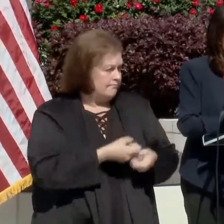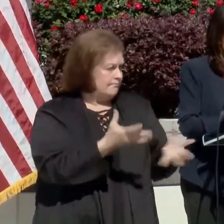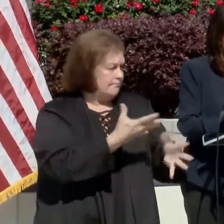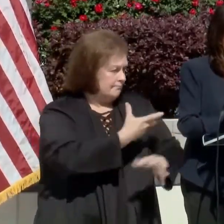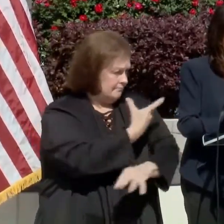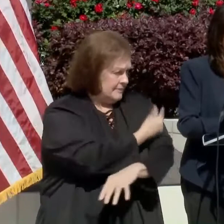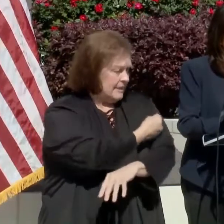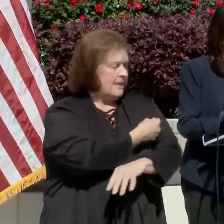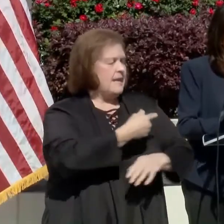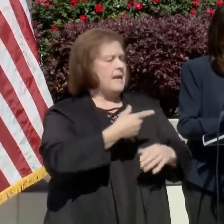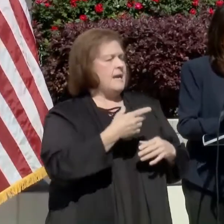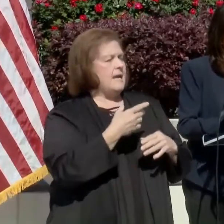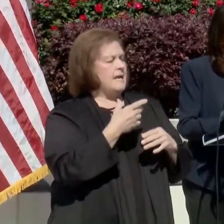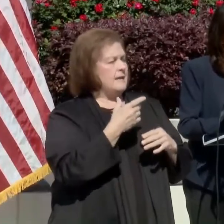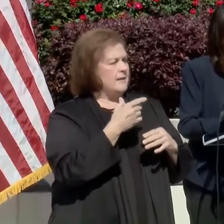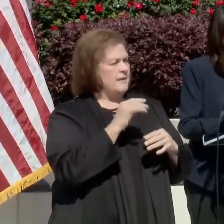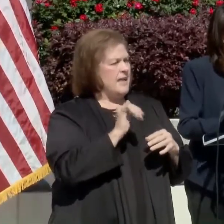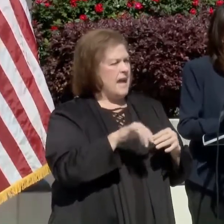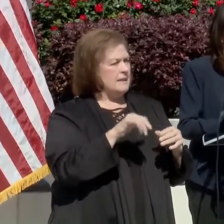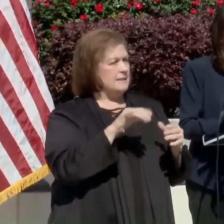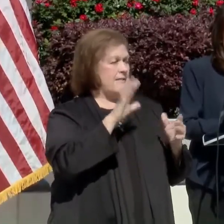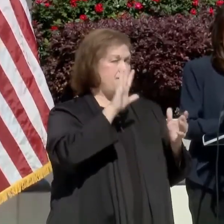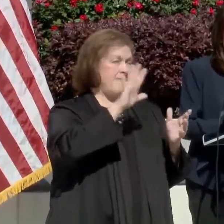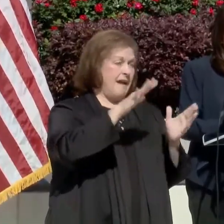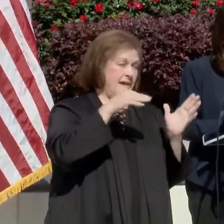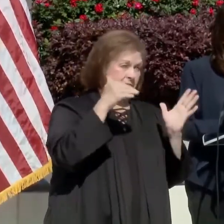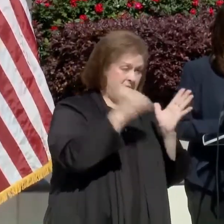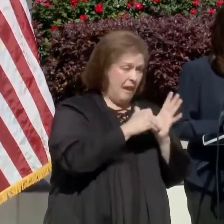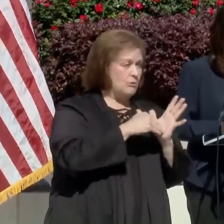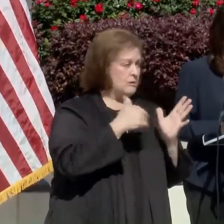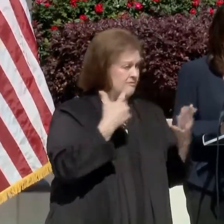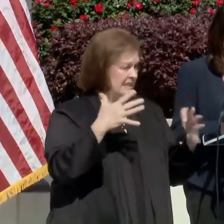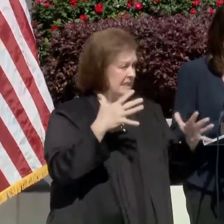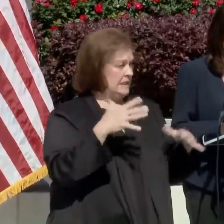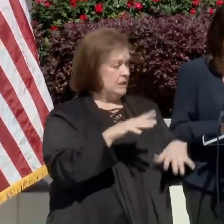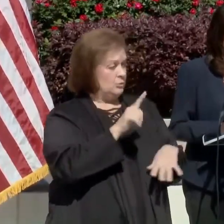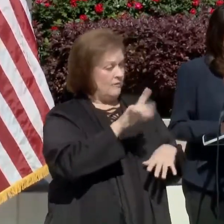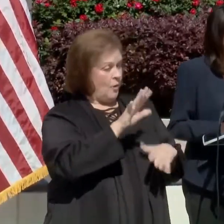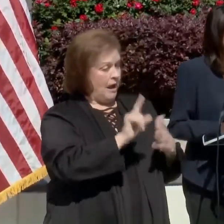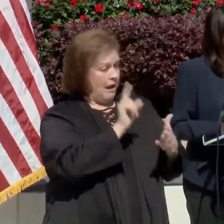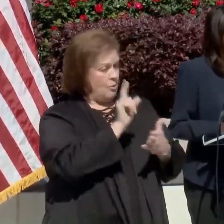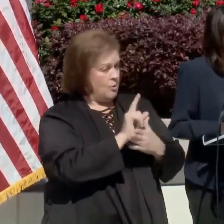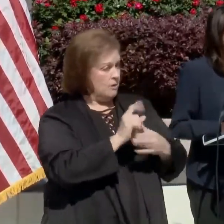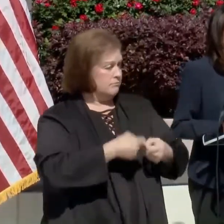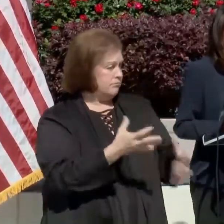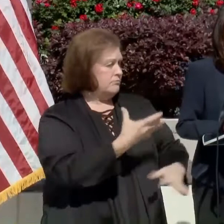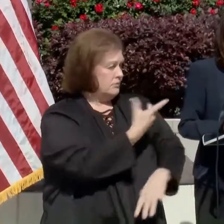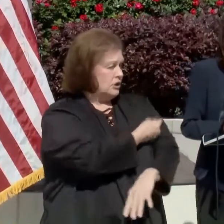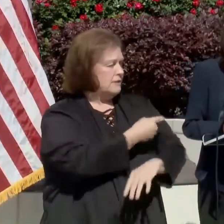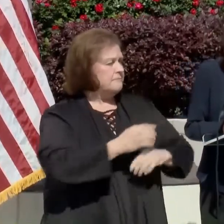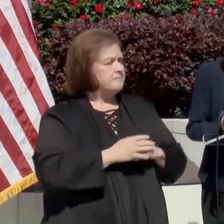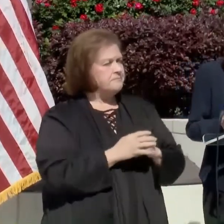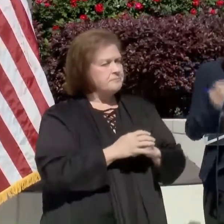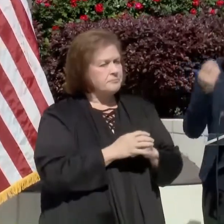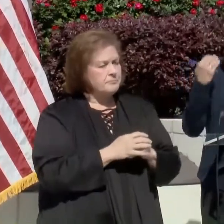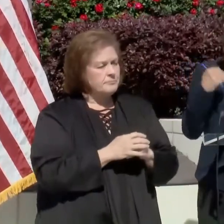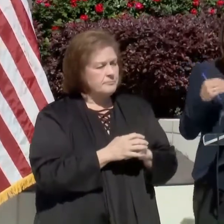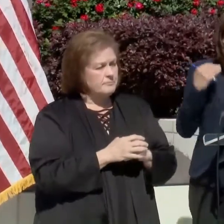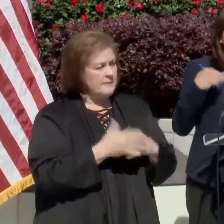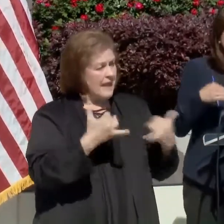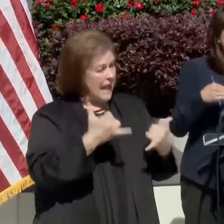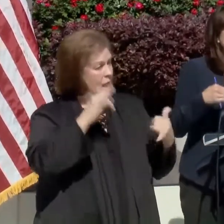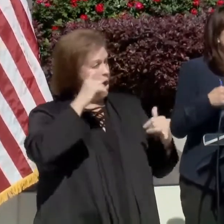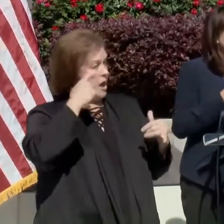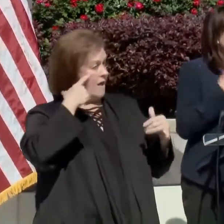um, we did, um, you know, nearly 5000 vaccines in a 24 hour period. So, um, now that the